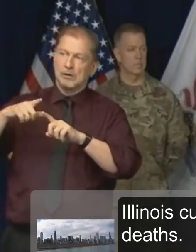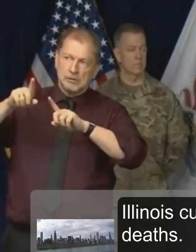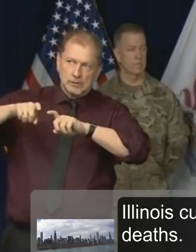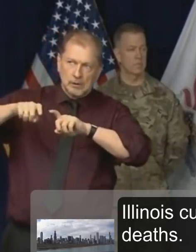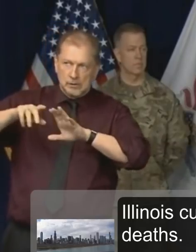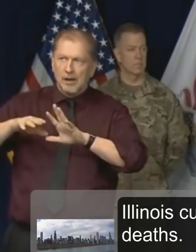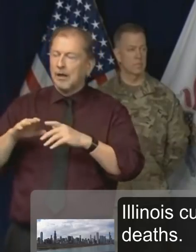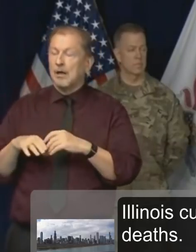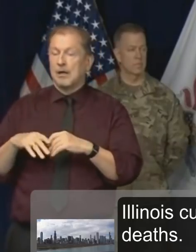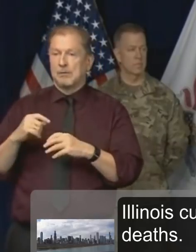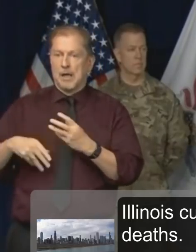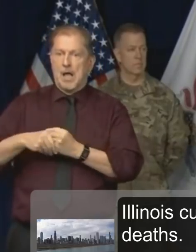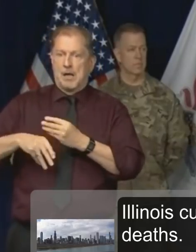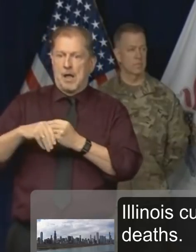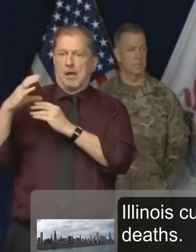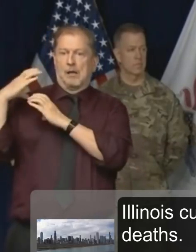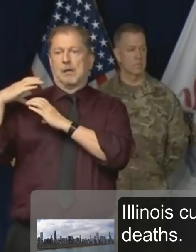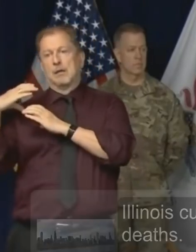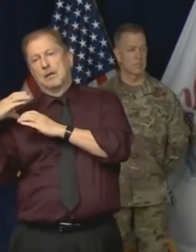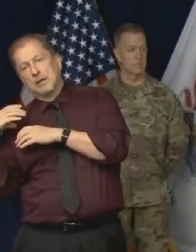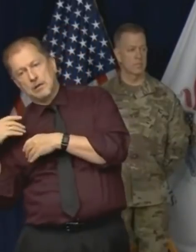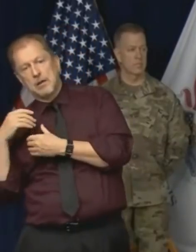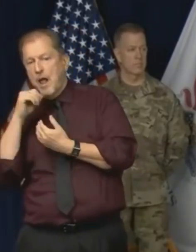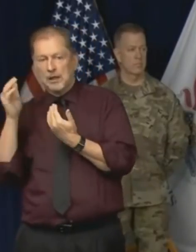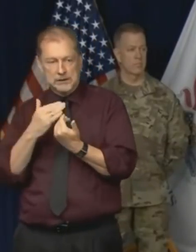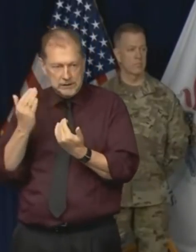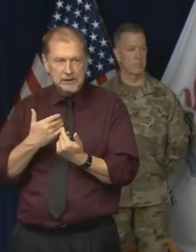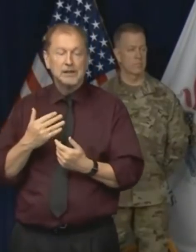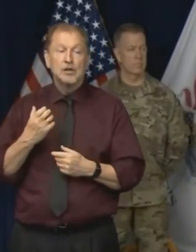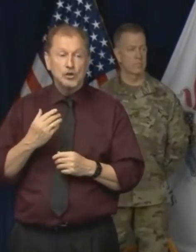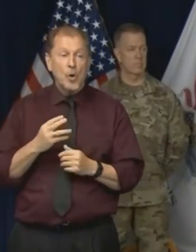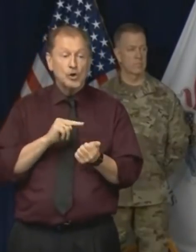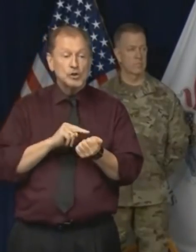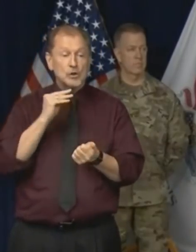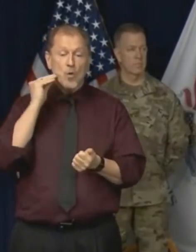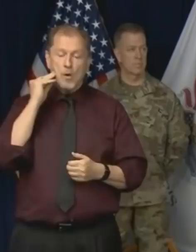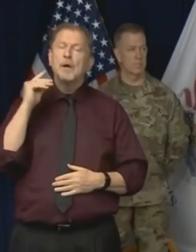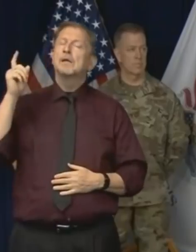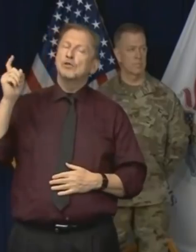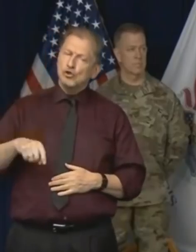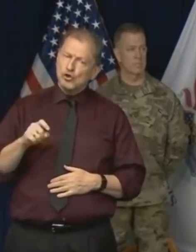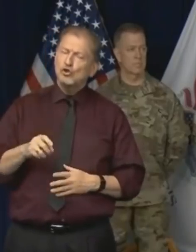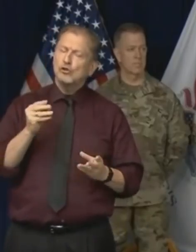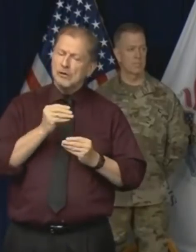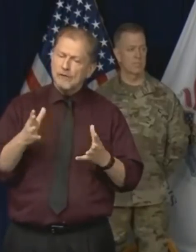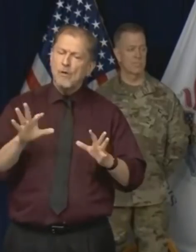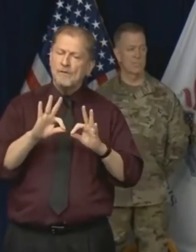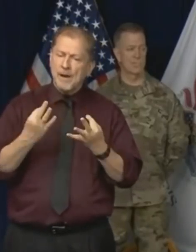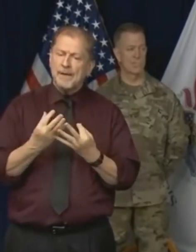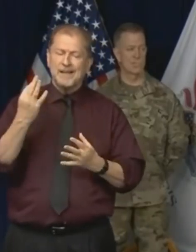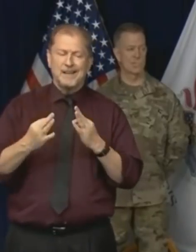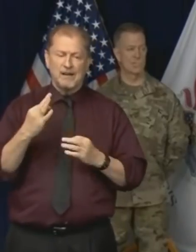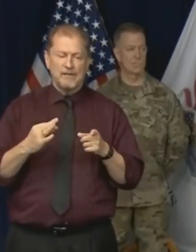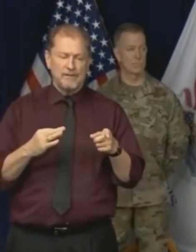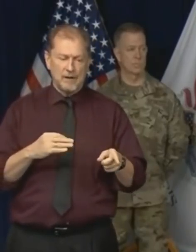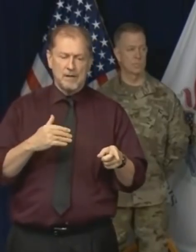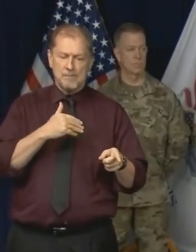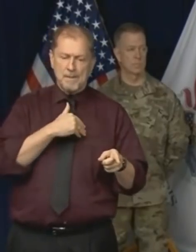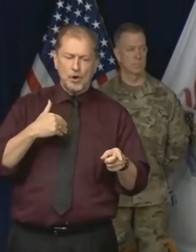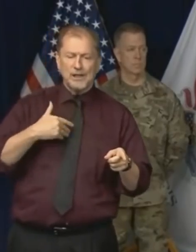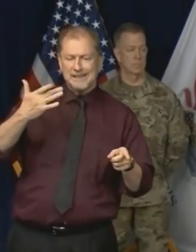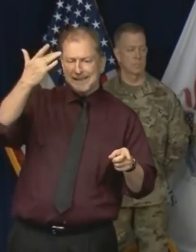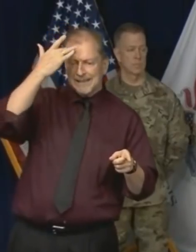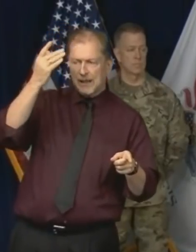with additional duties. So I think it's absolutely the intention in every nursing home to contact families when they have a loved one that's sick and to give updates.